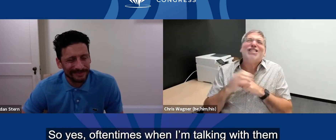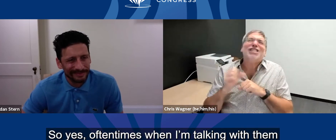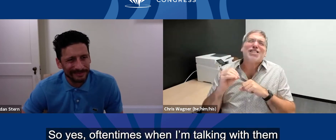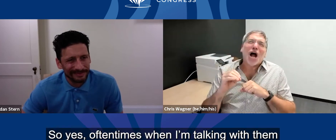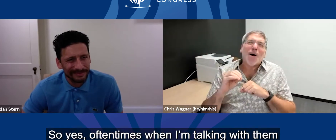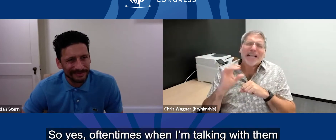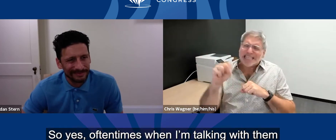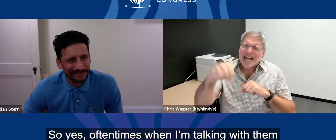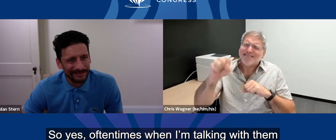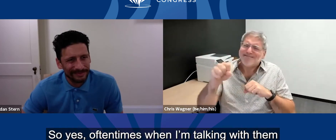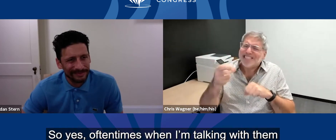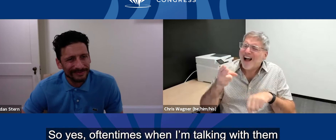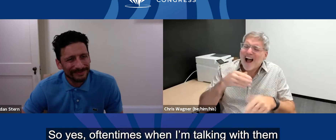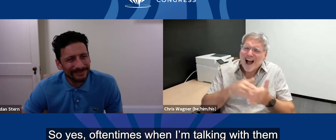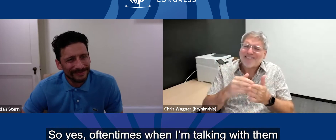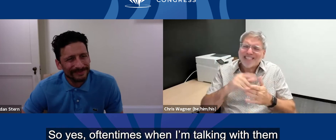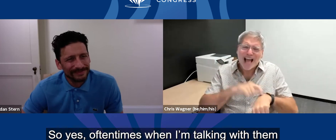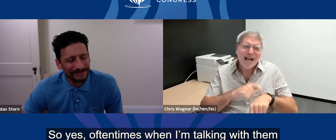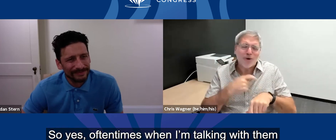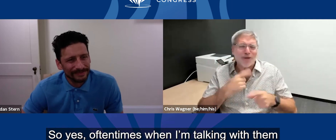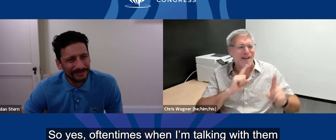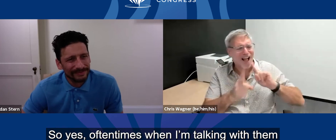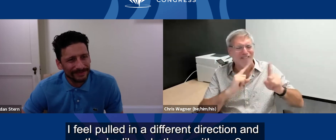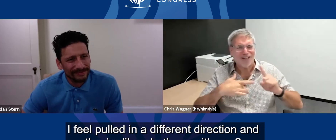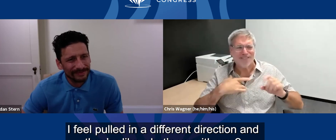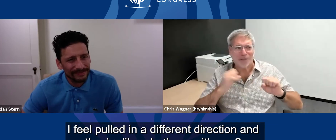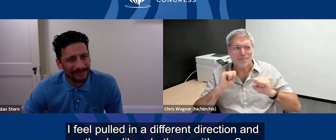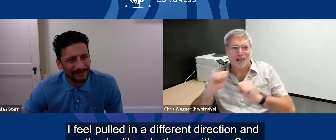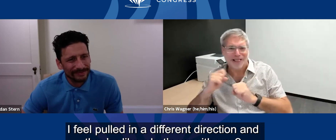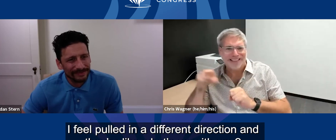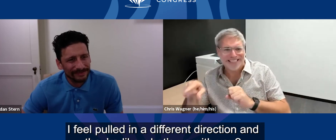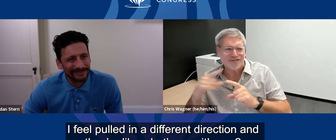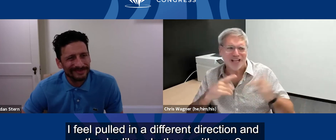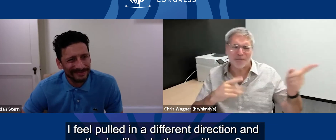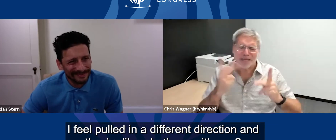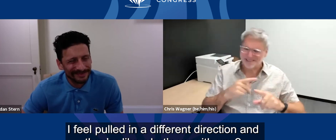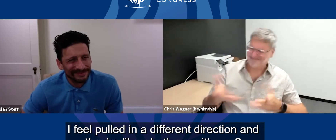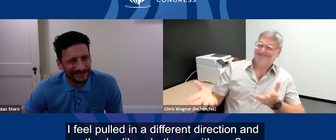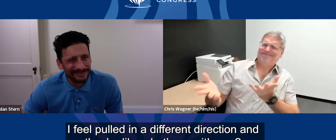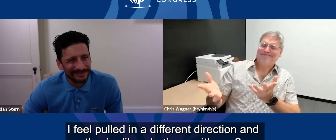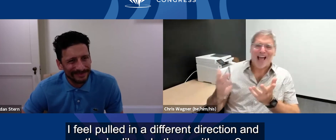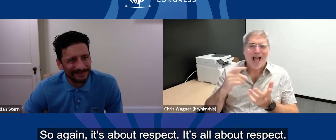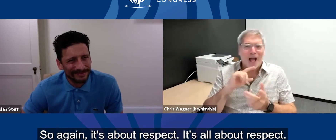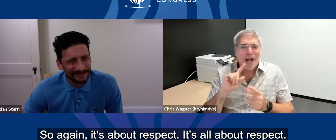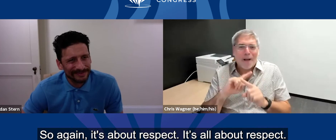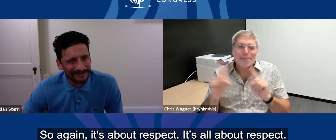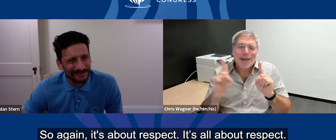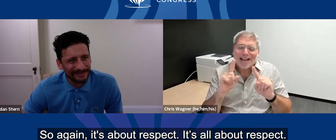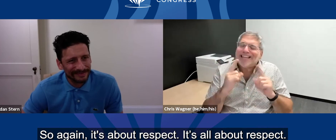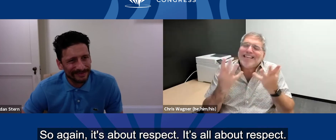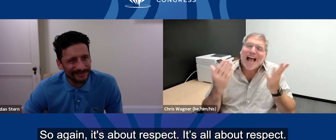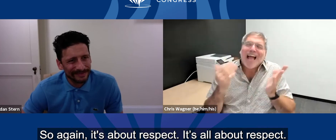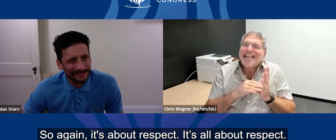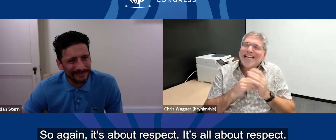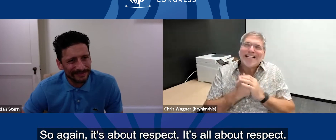So, yes, oftentimes when I'm talking with them, I feel pulled in a different direction, and they're like, what's up with you?